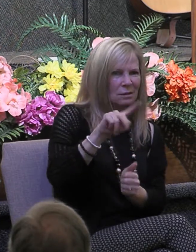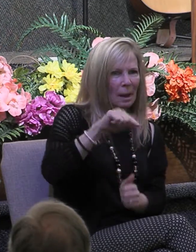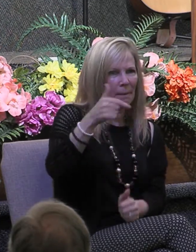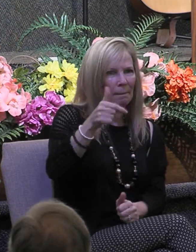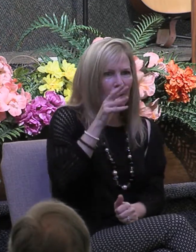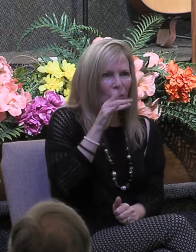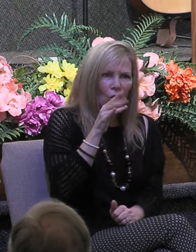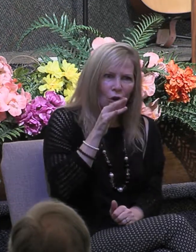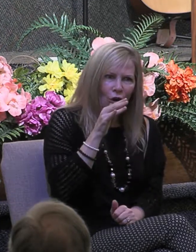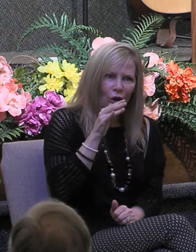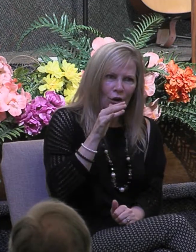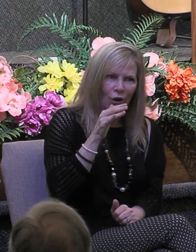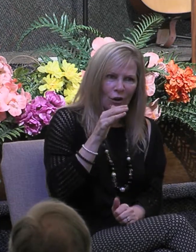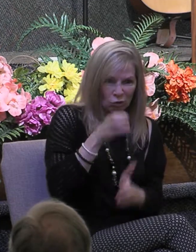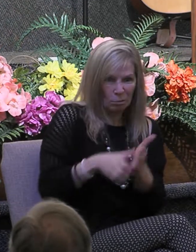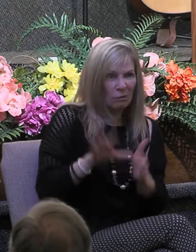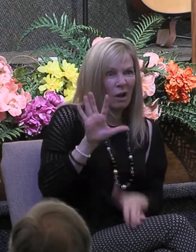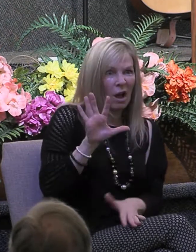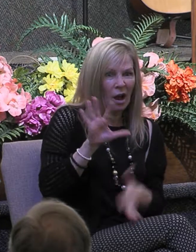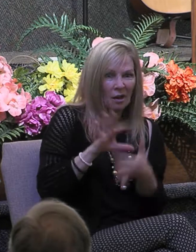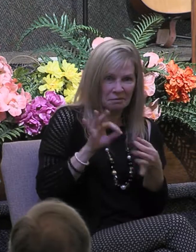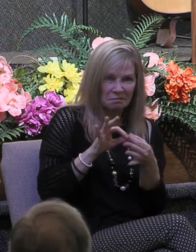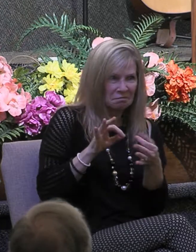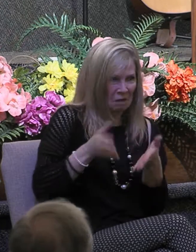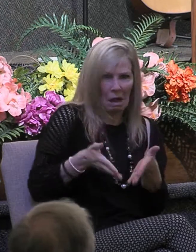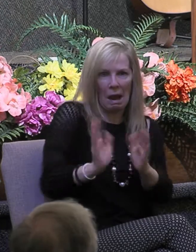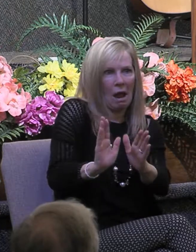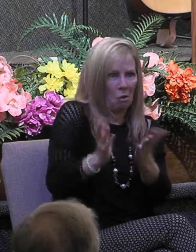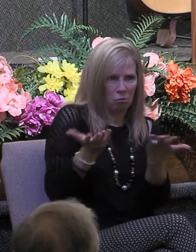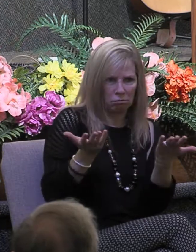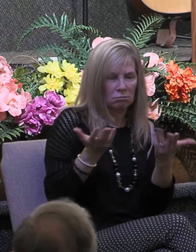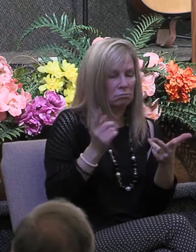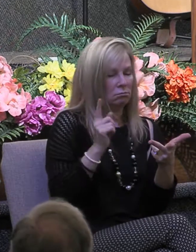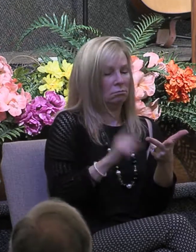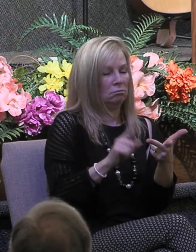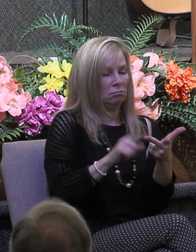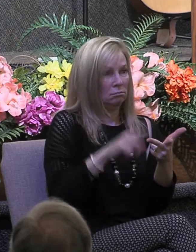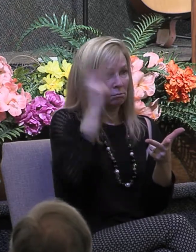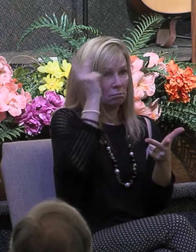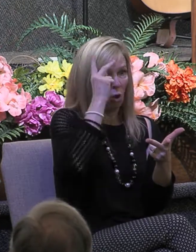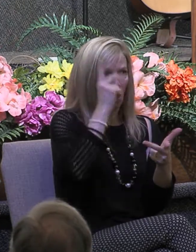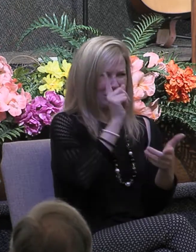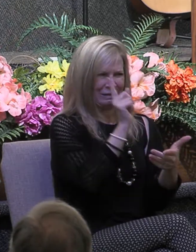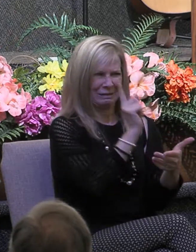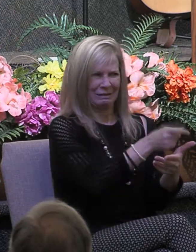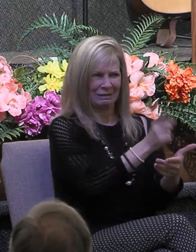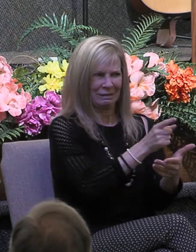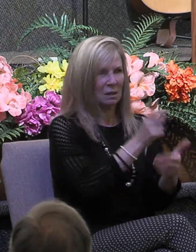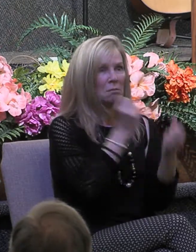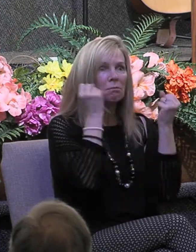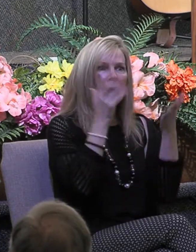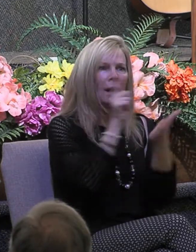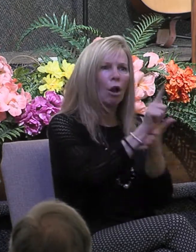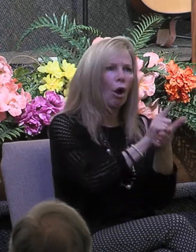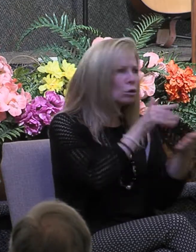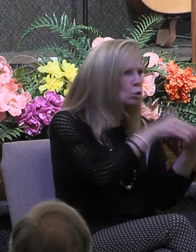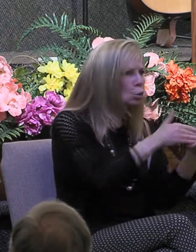in chapter five. In chapter six, Paul rebuked them for all of their lawsuits as they were routinely taking one another